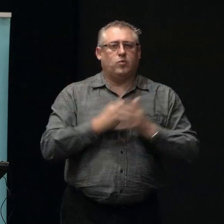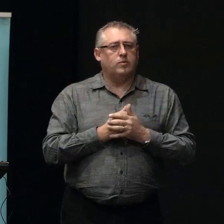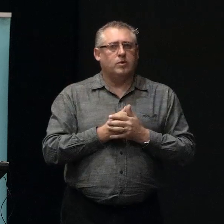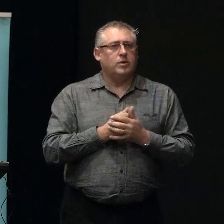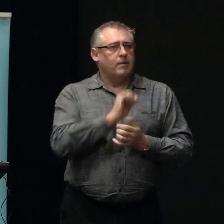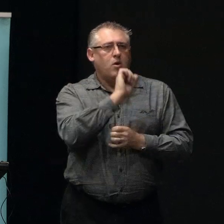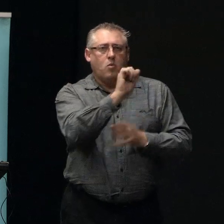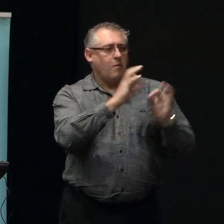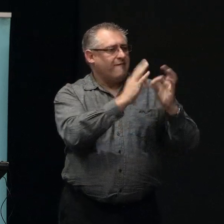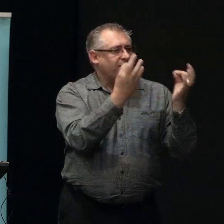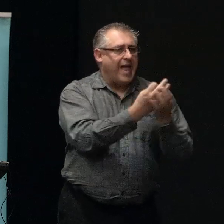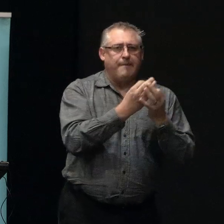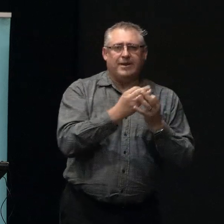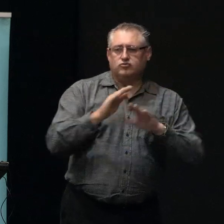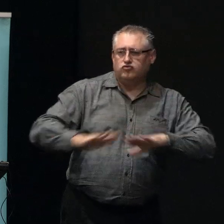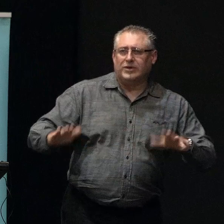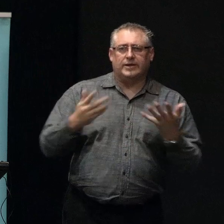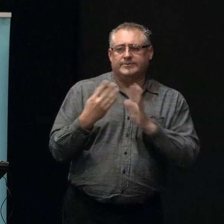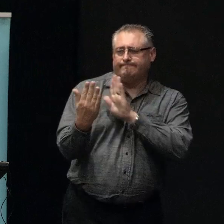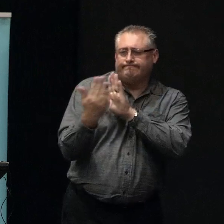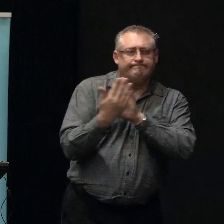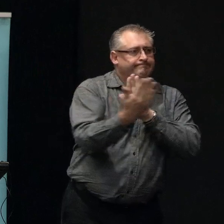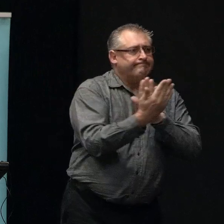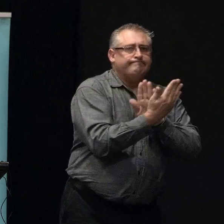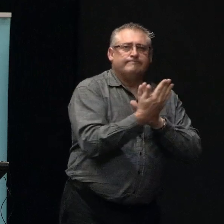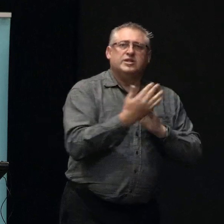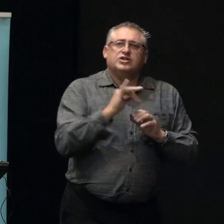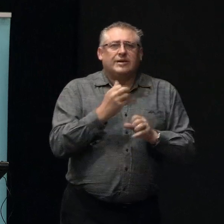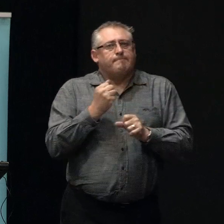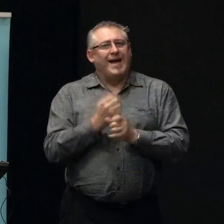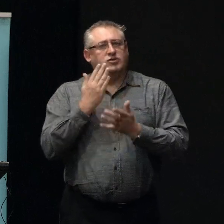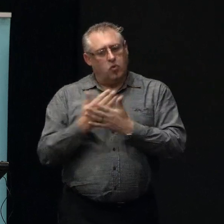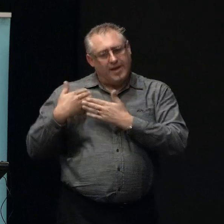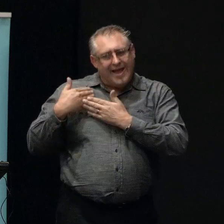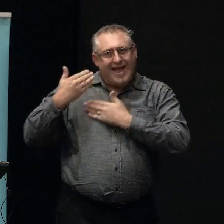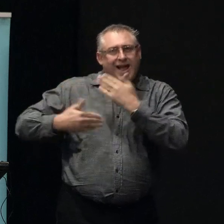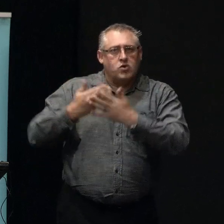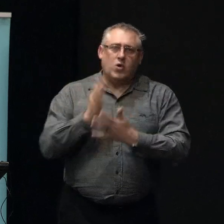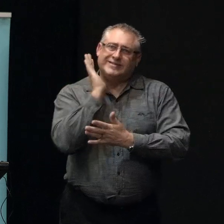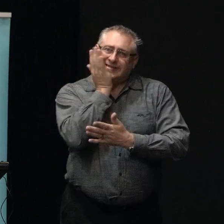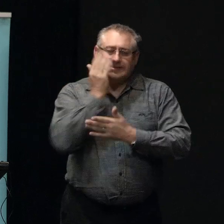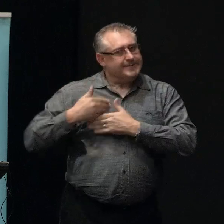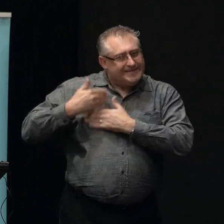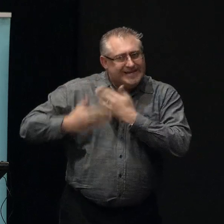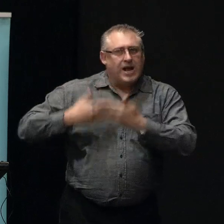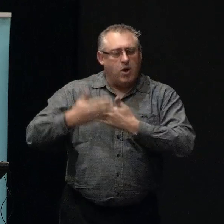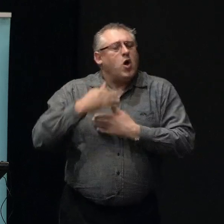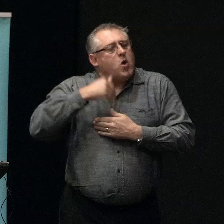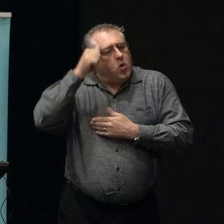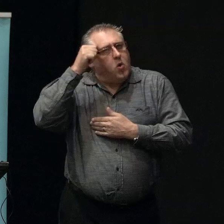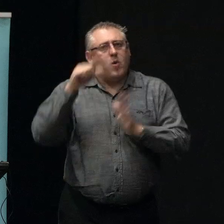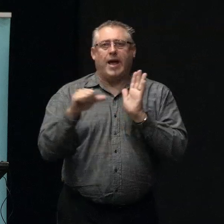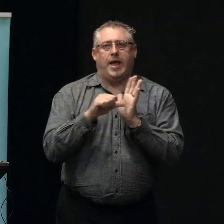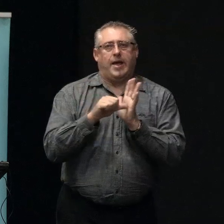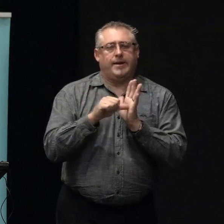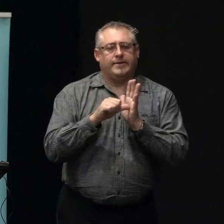loved ones and the people you hold dear and just to make sure that you keep going because it is hard. So I just want to acknowledge that before